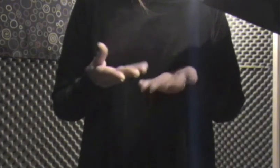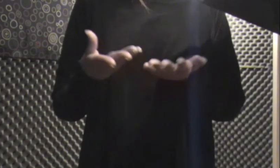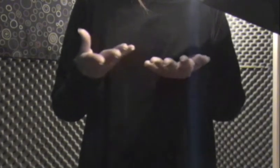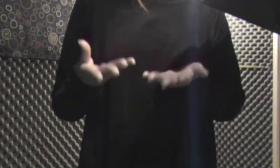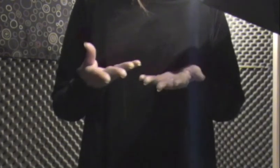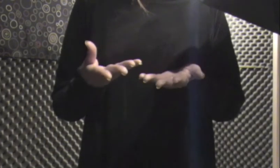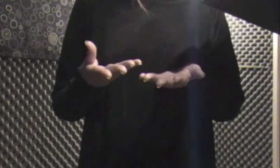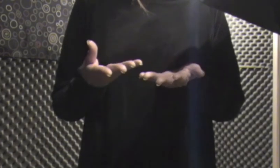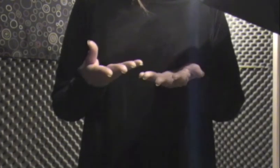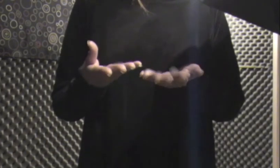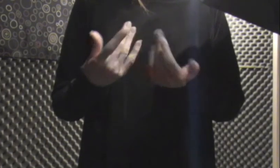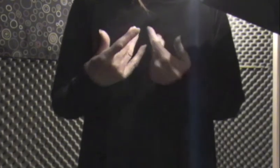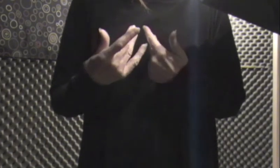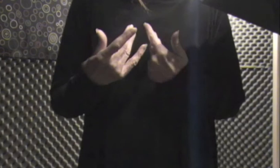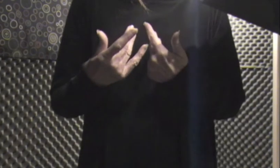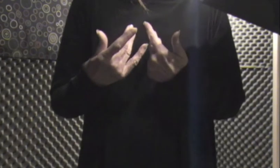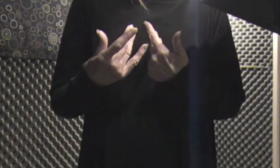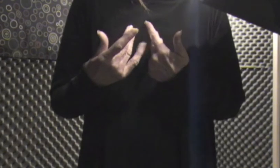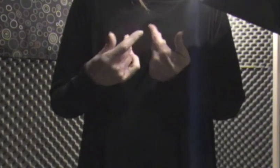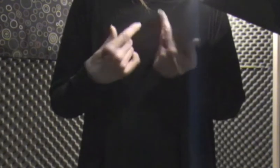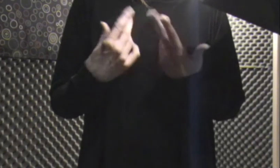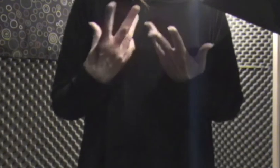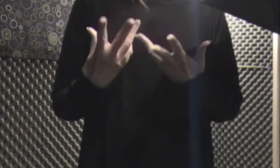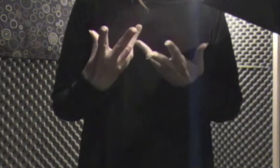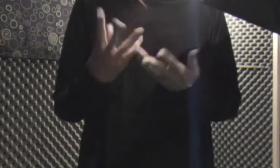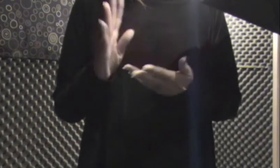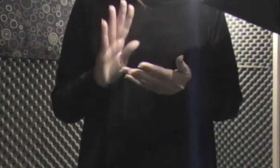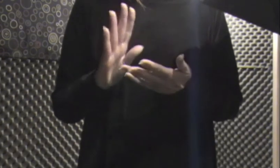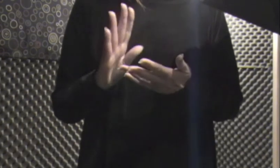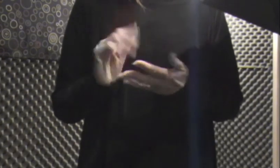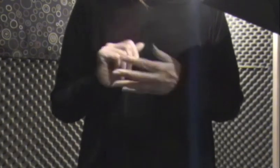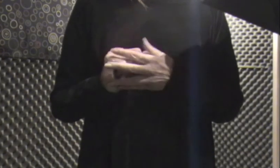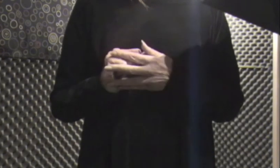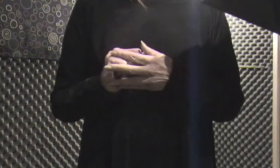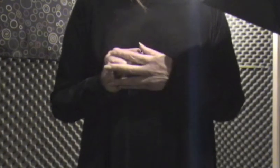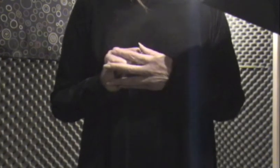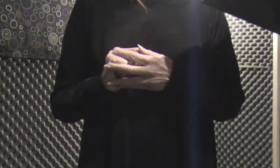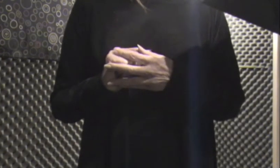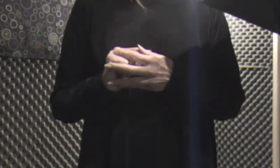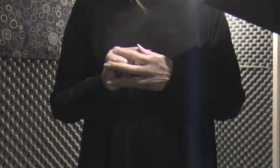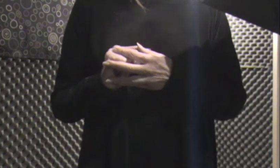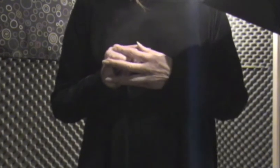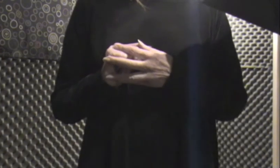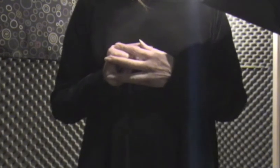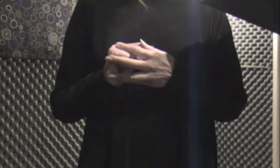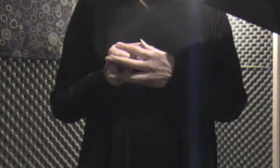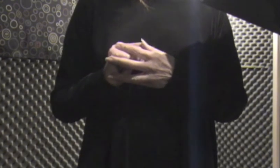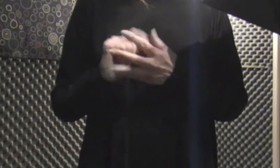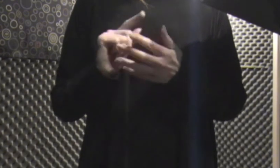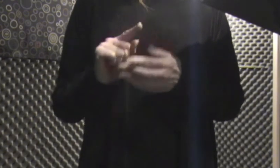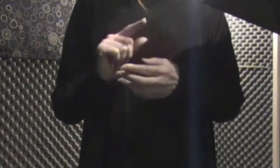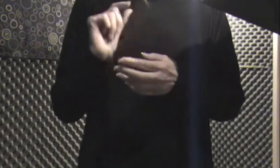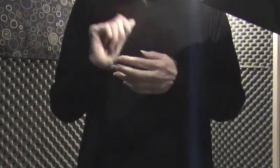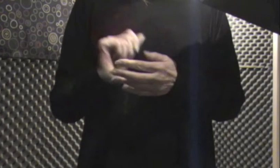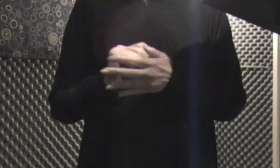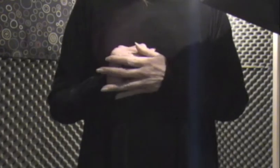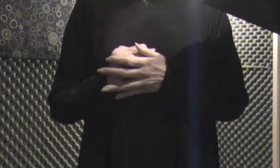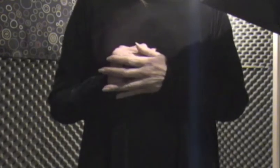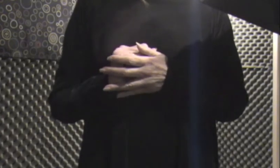These Our furniture So I say If I haven't lost my mind I'd like new furniture too And if I have lost my